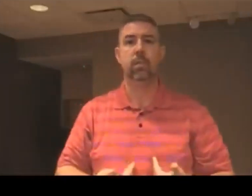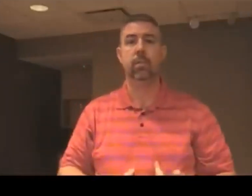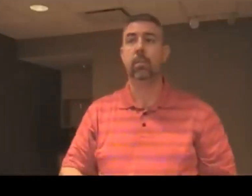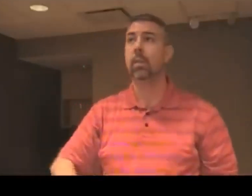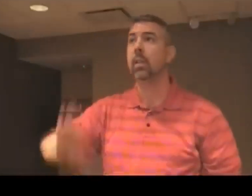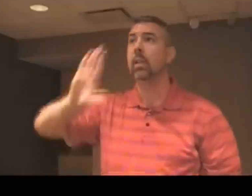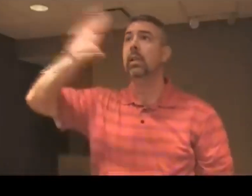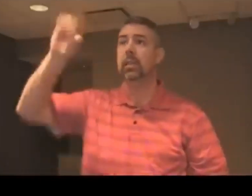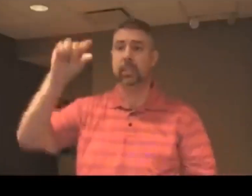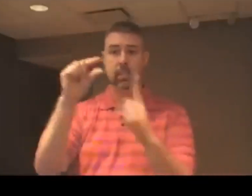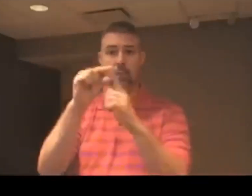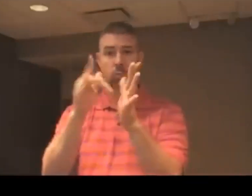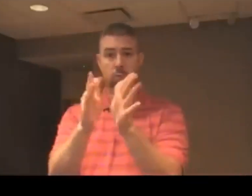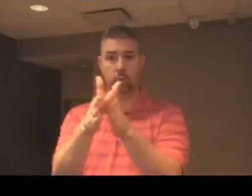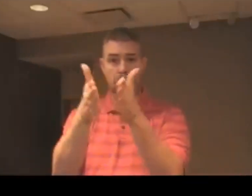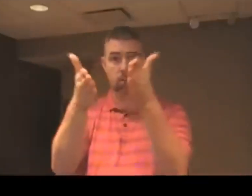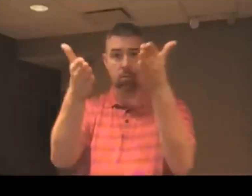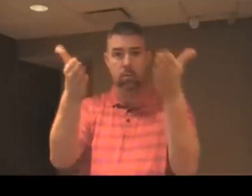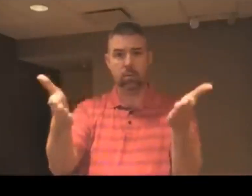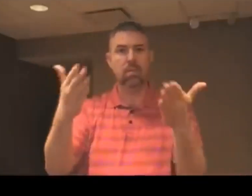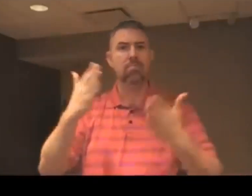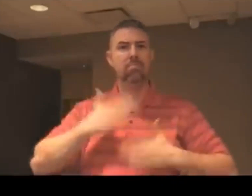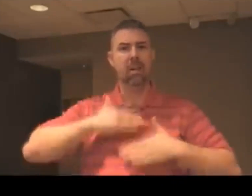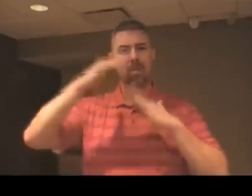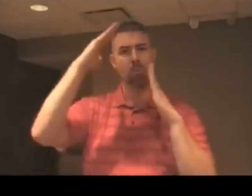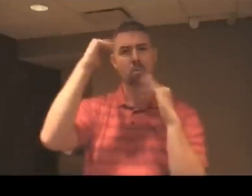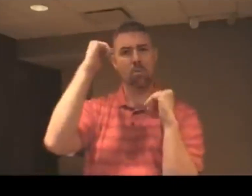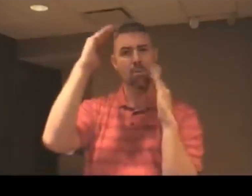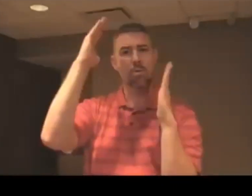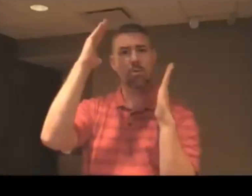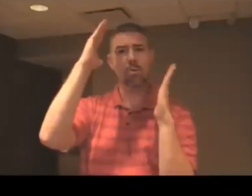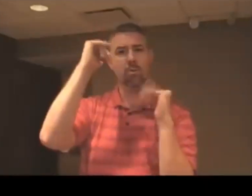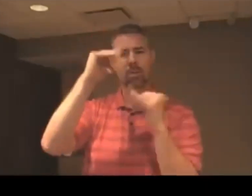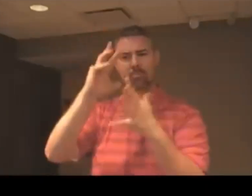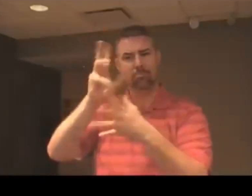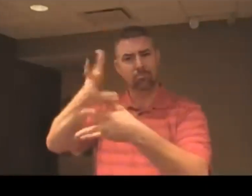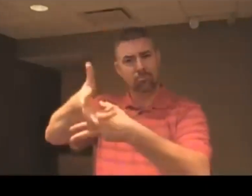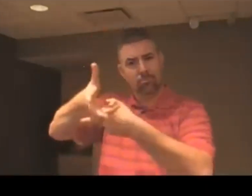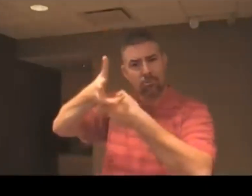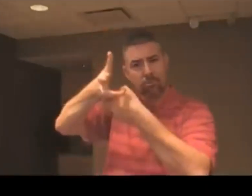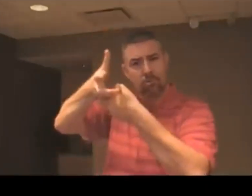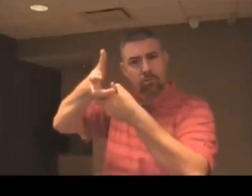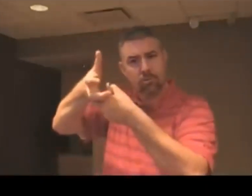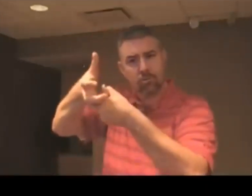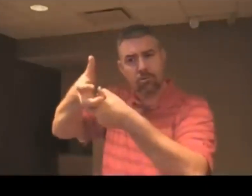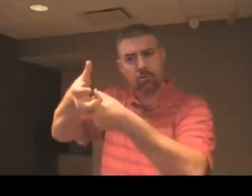His word my hope secures.